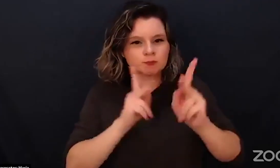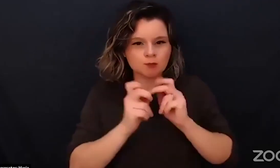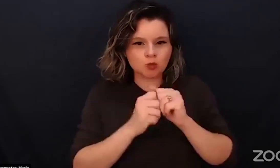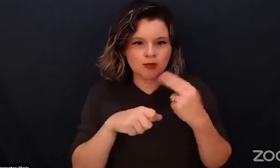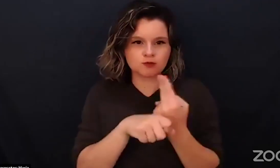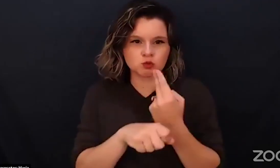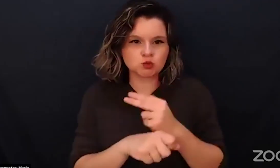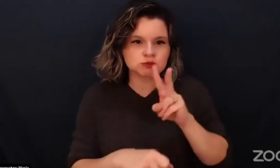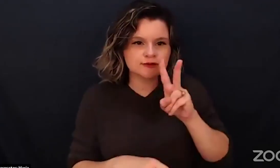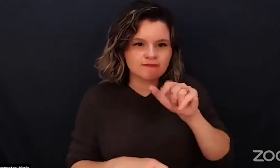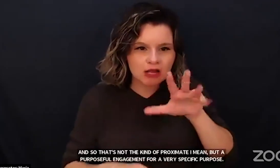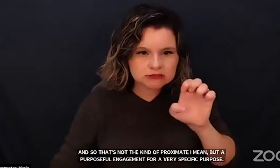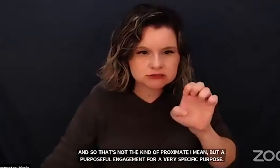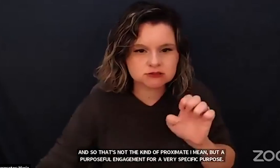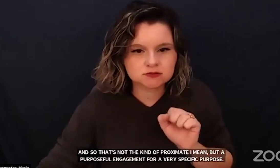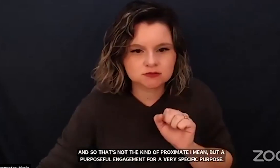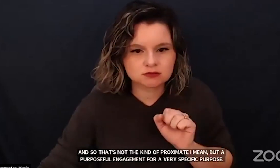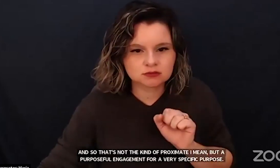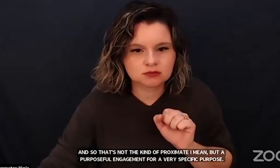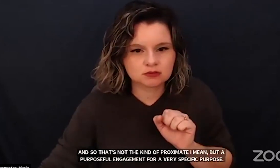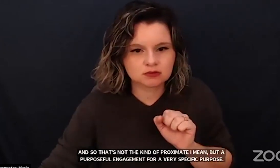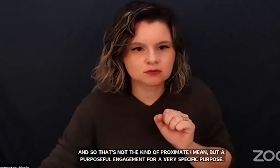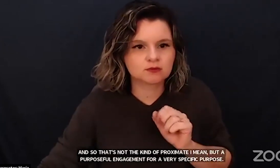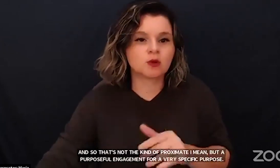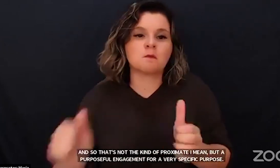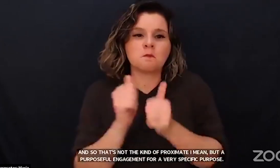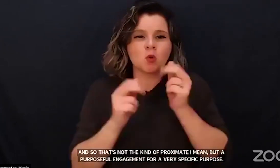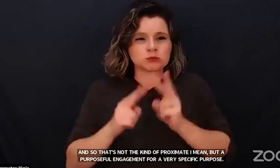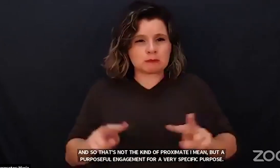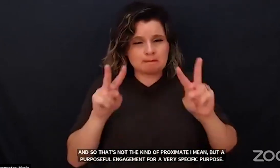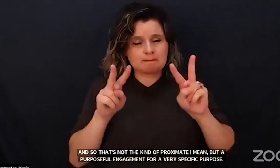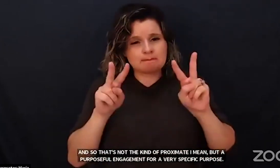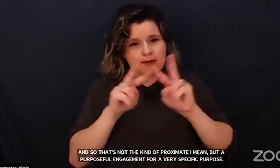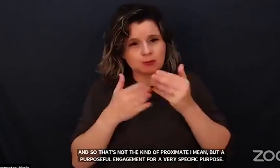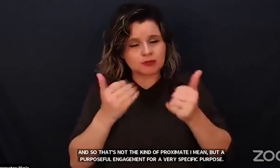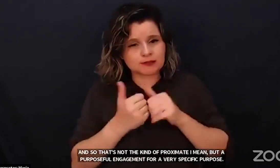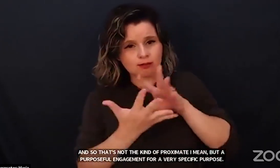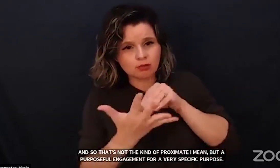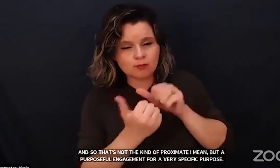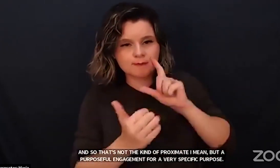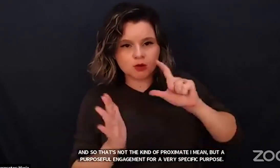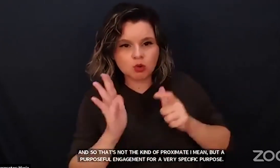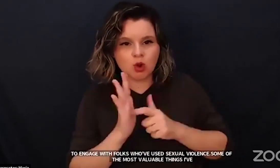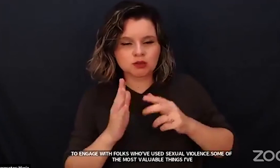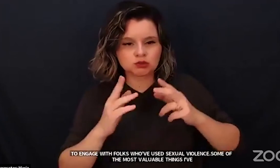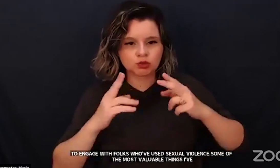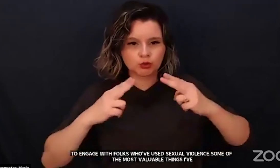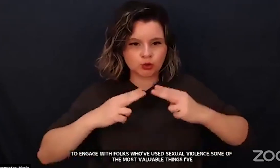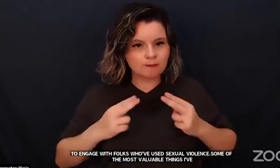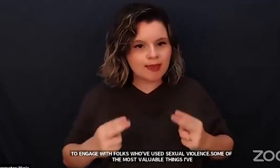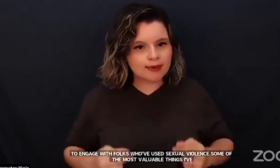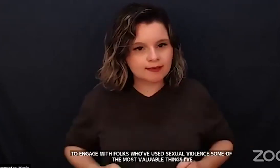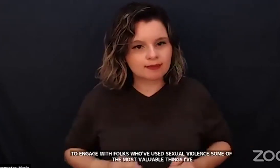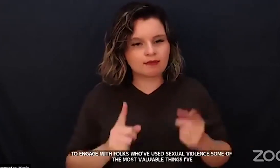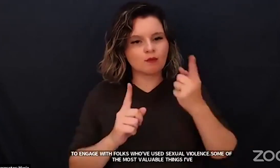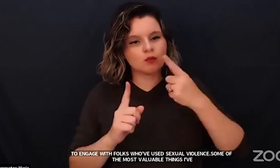violence, have used sexual violence. Some of the most valuable things I've learned comes from acknowledging the humanity of those